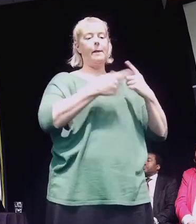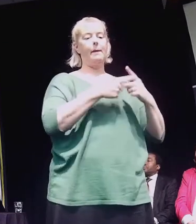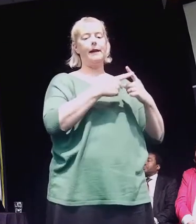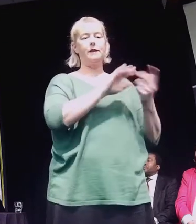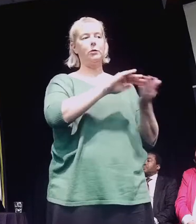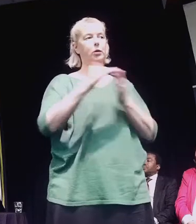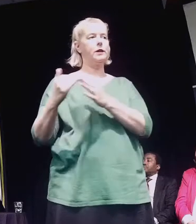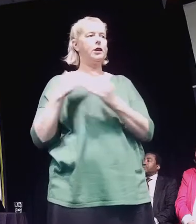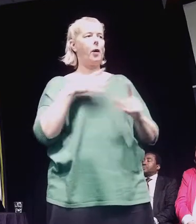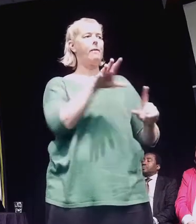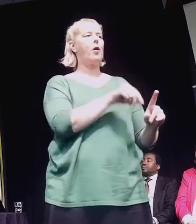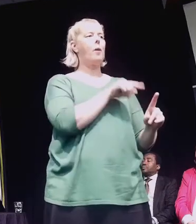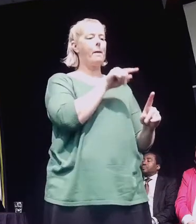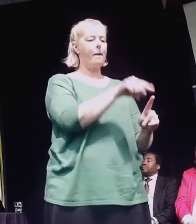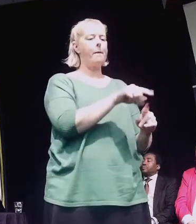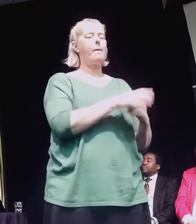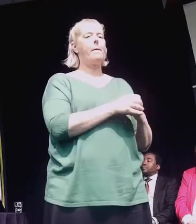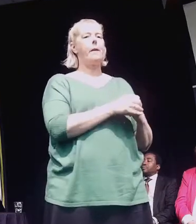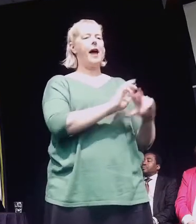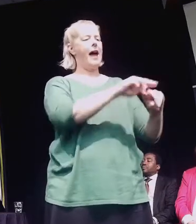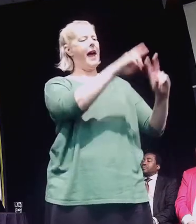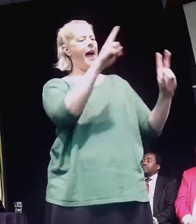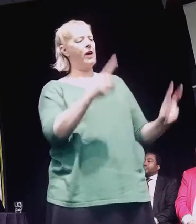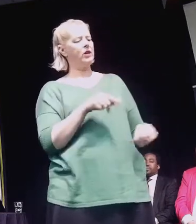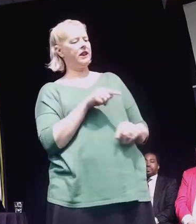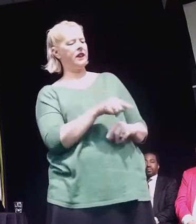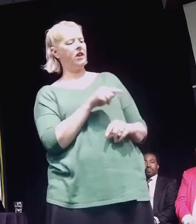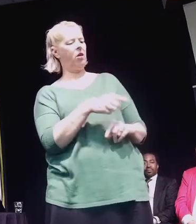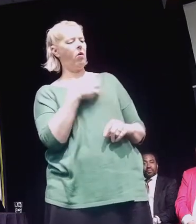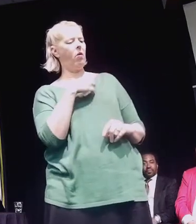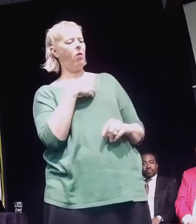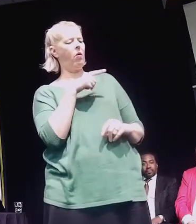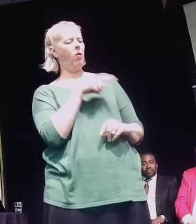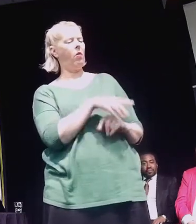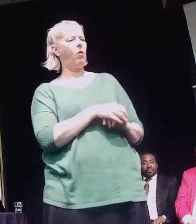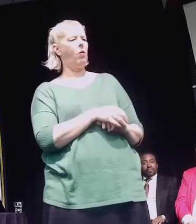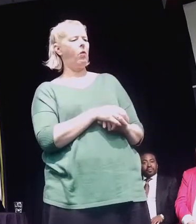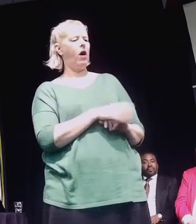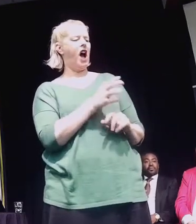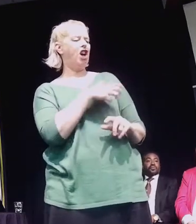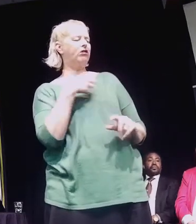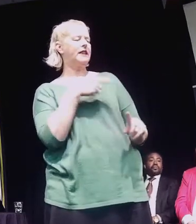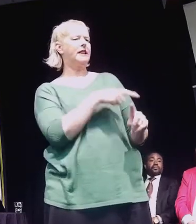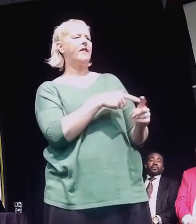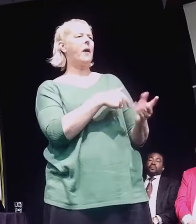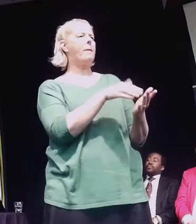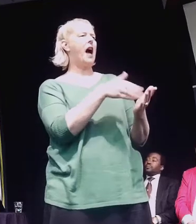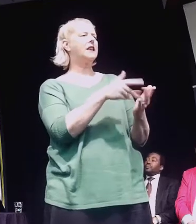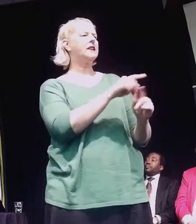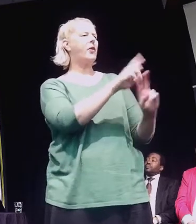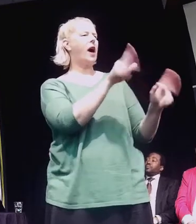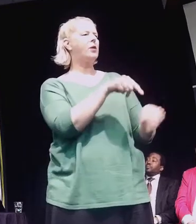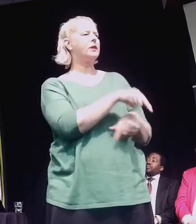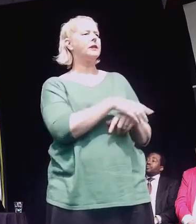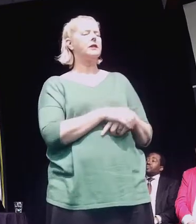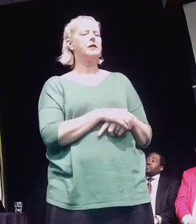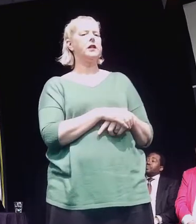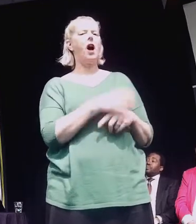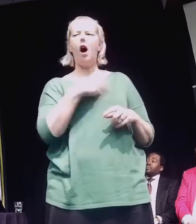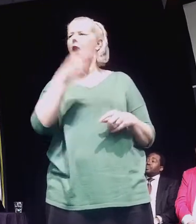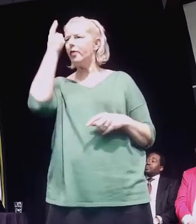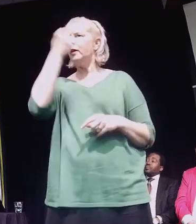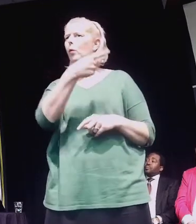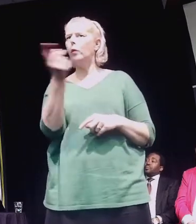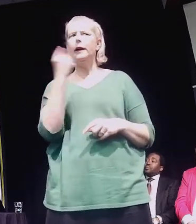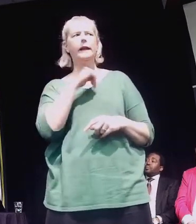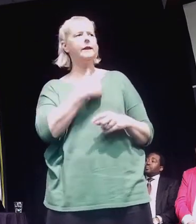housing is just something that we get pushed into by the aggressiveness of the market. I think we need to start looking at housing as a human